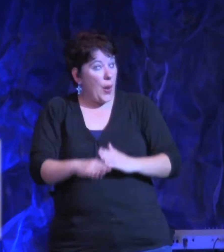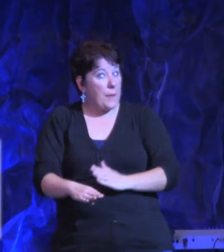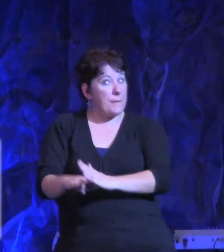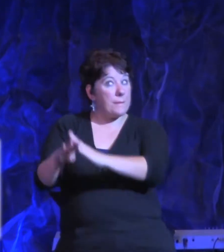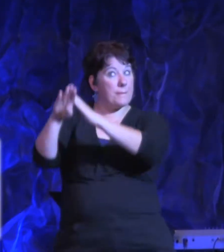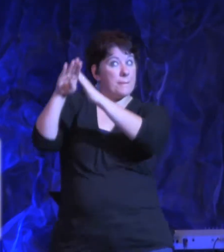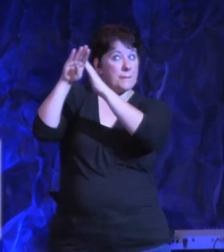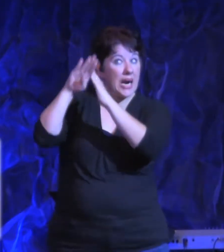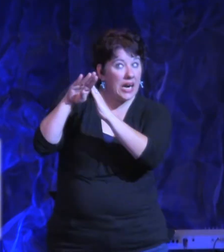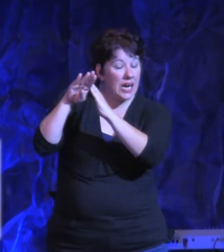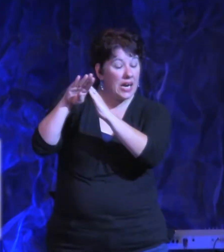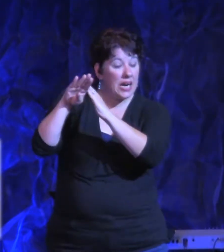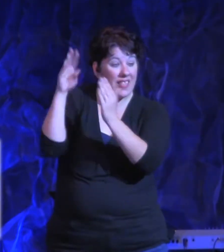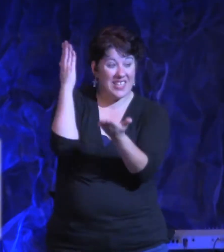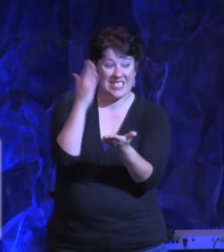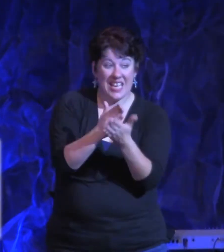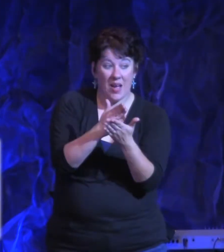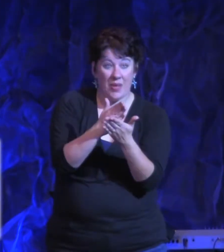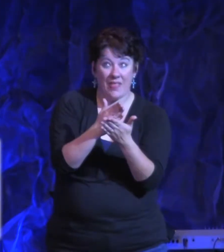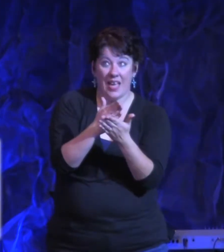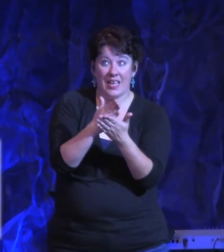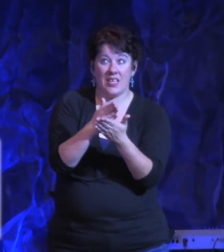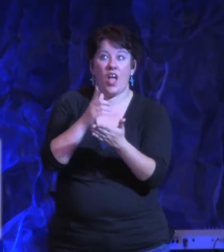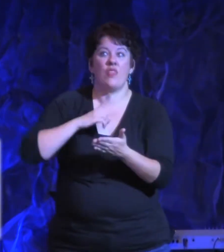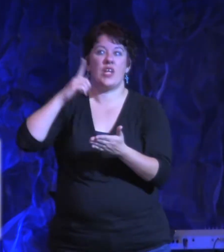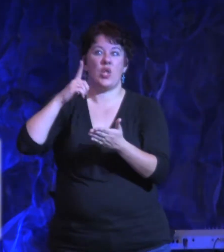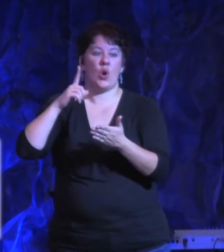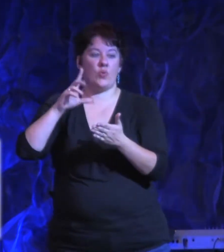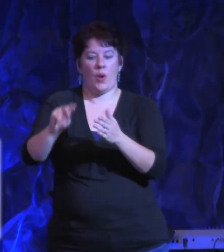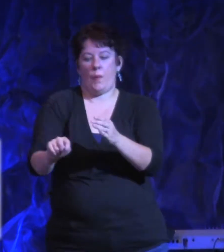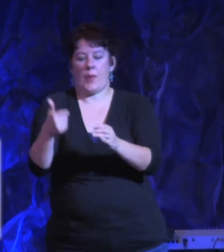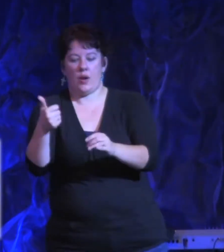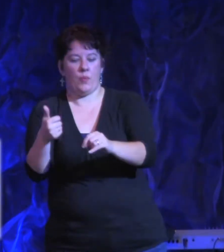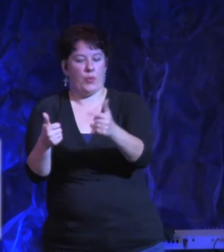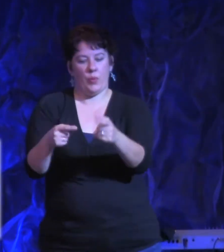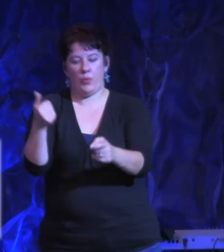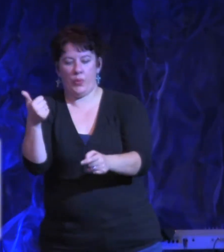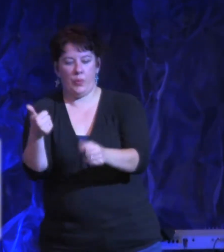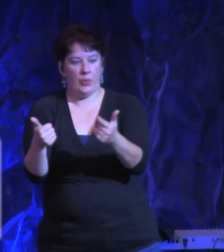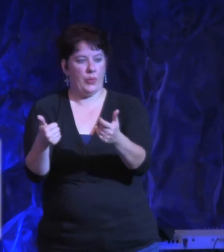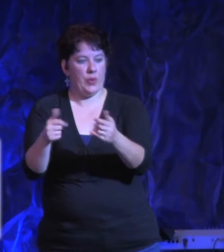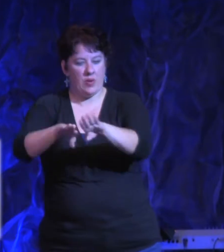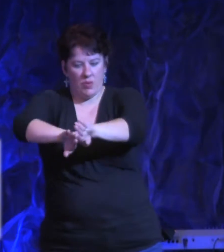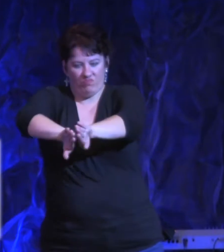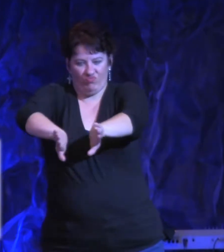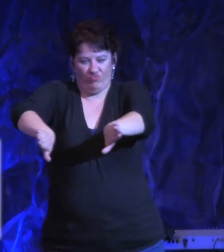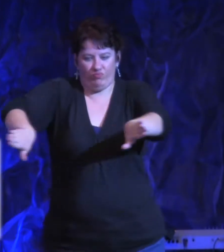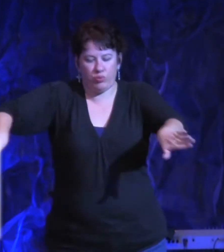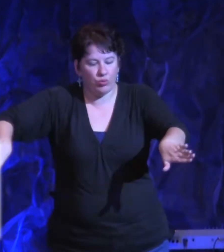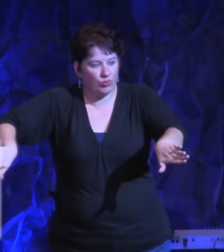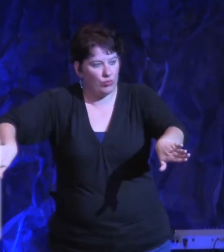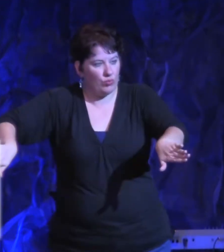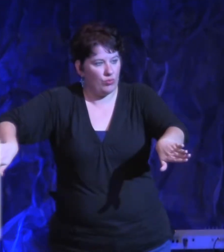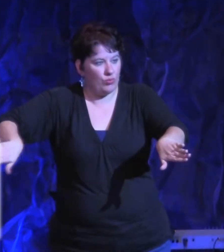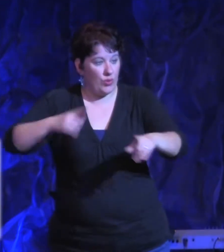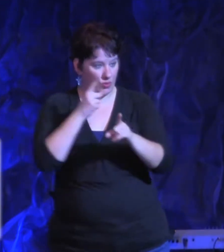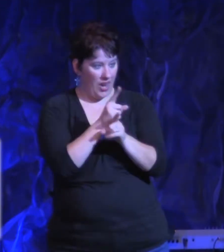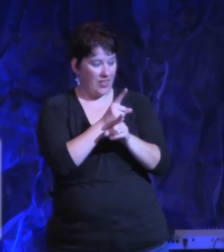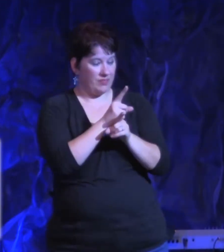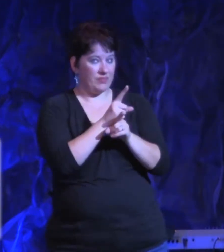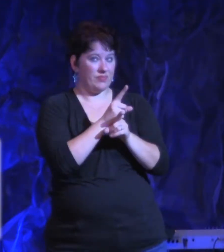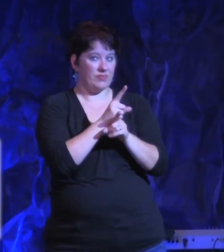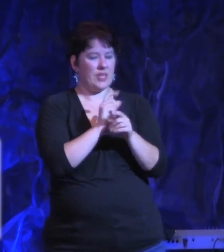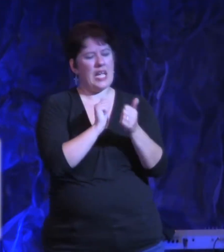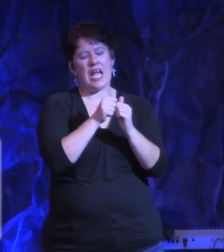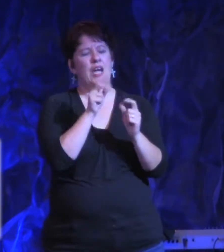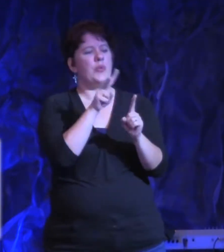symbolically speaking, of the things holding them back from their breakthrough. The Lord says, I'm going to take it out of the way. Now, as we make application of that,